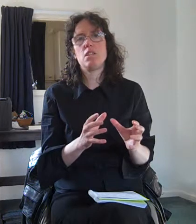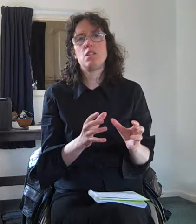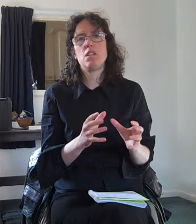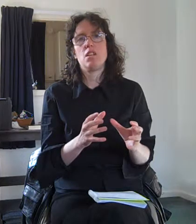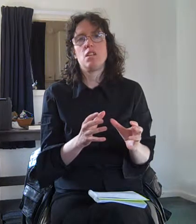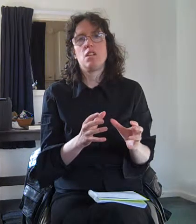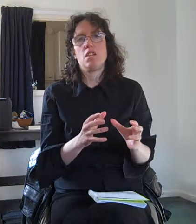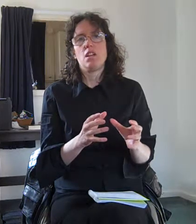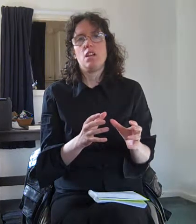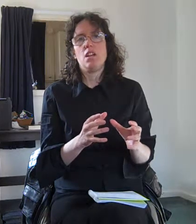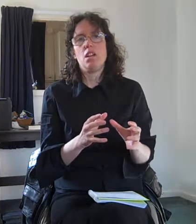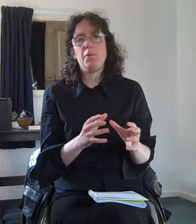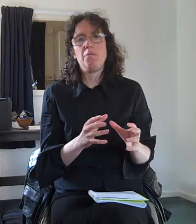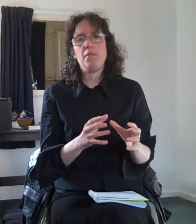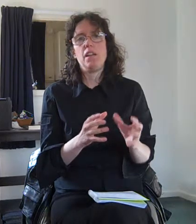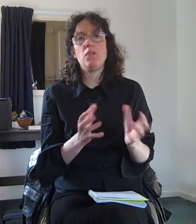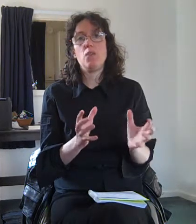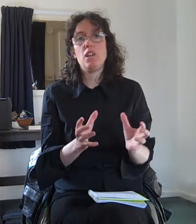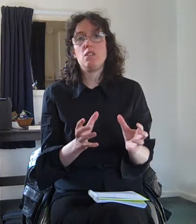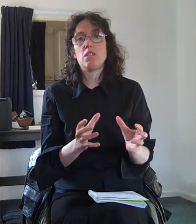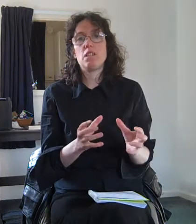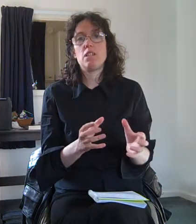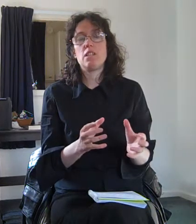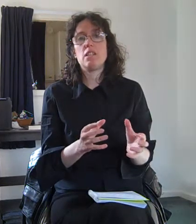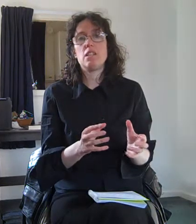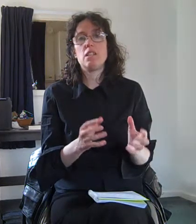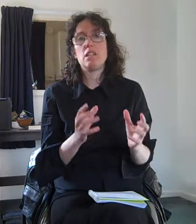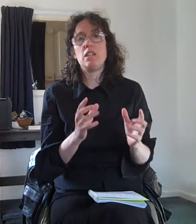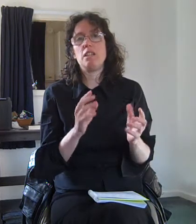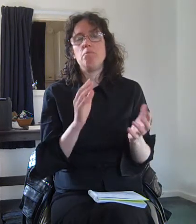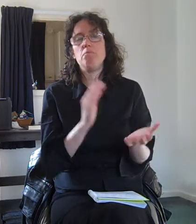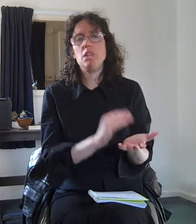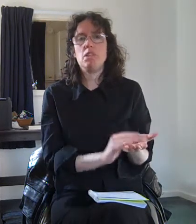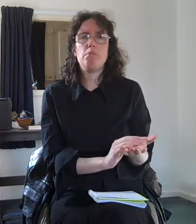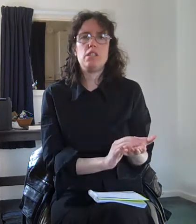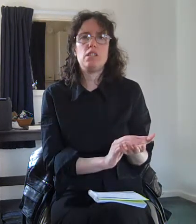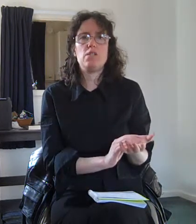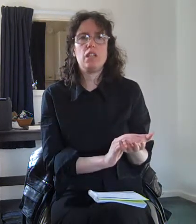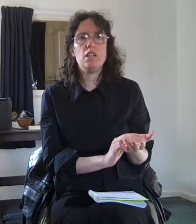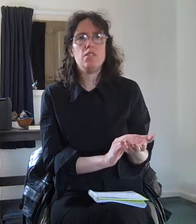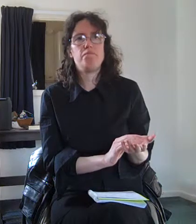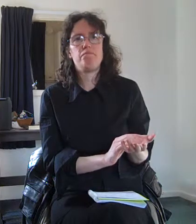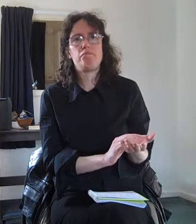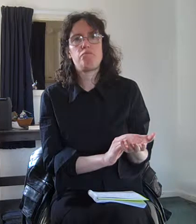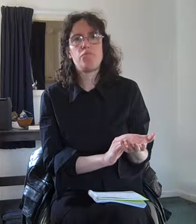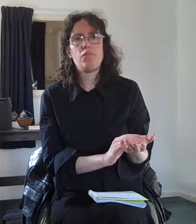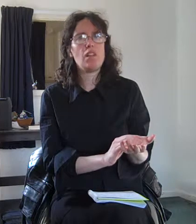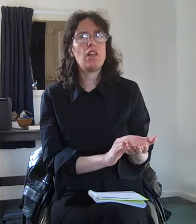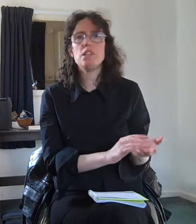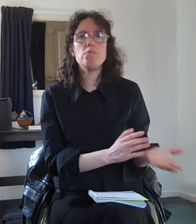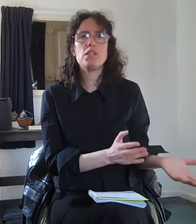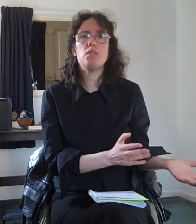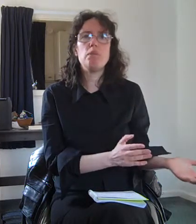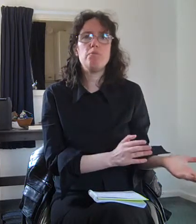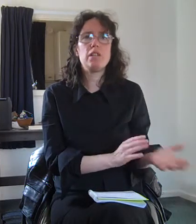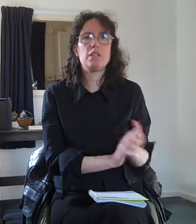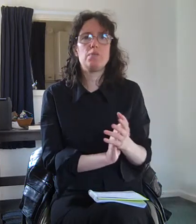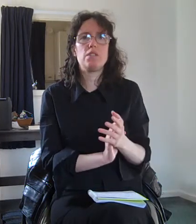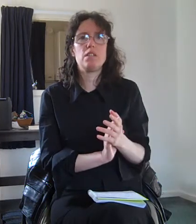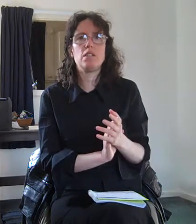um if you are long-sightedness it it must be severe and it must have been picked up as